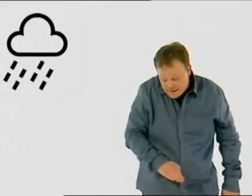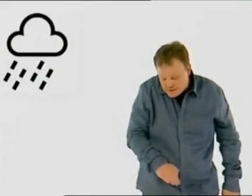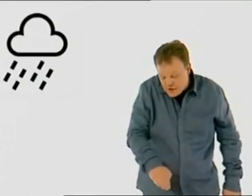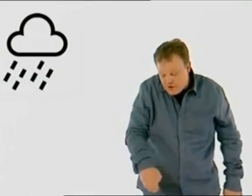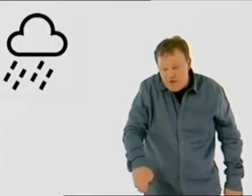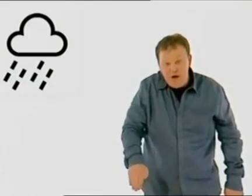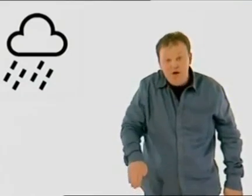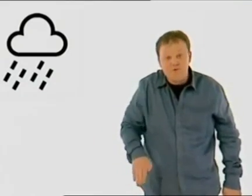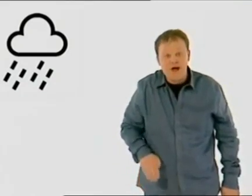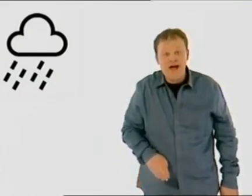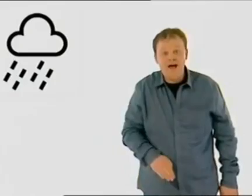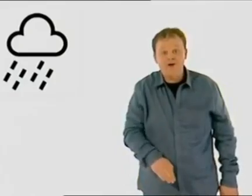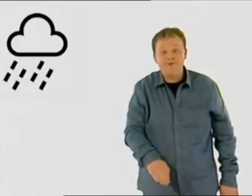Puddles on the ground.